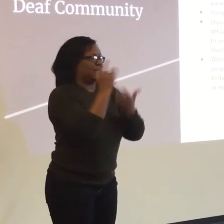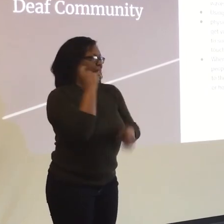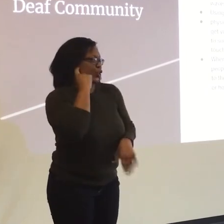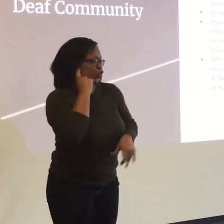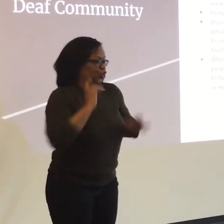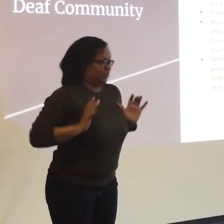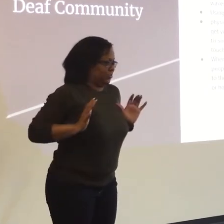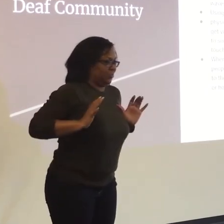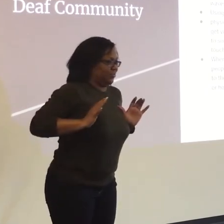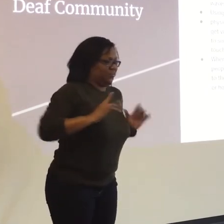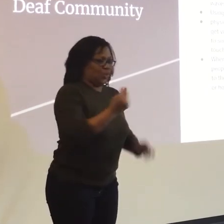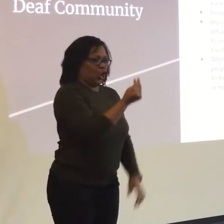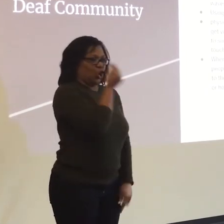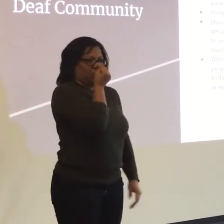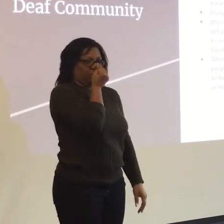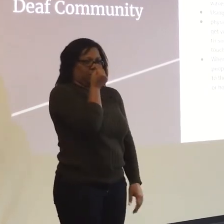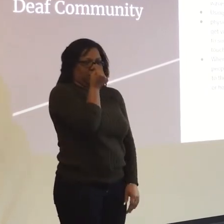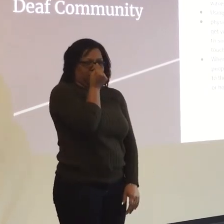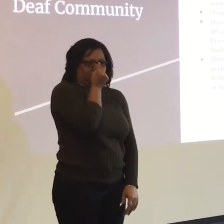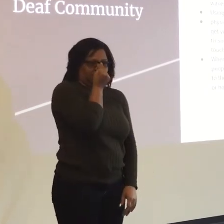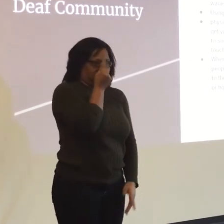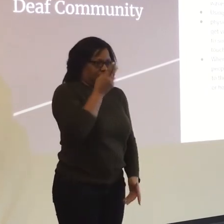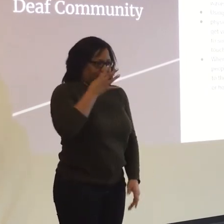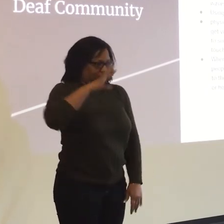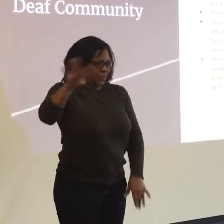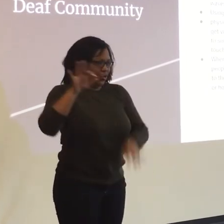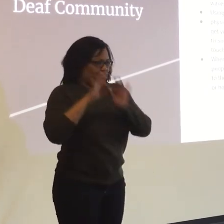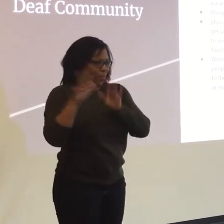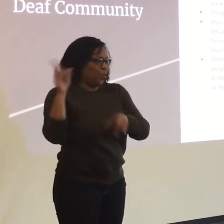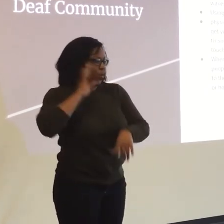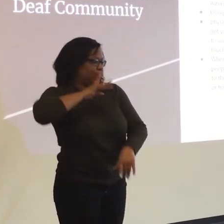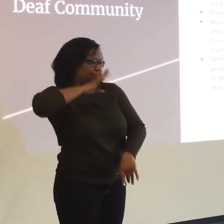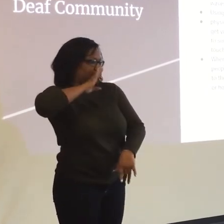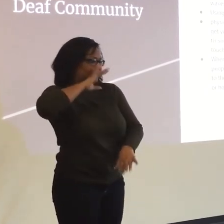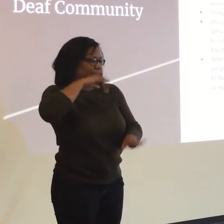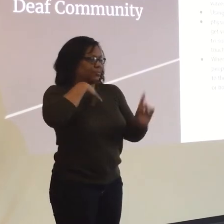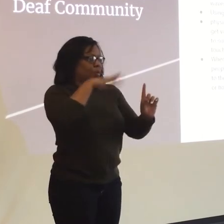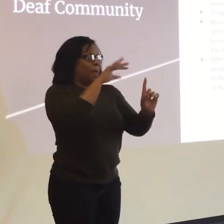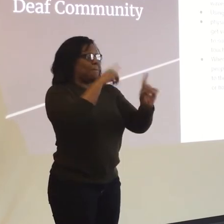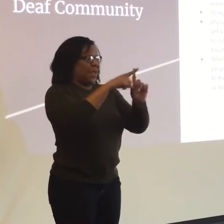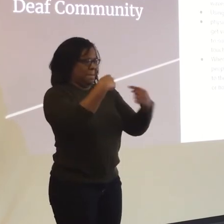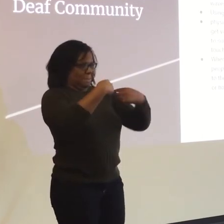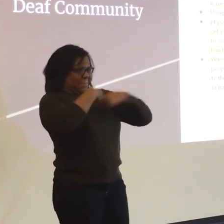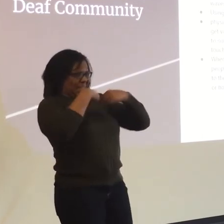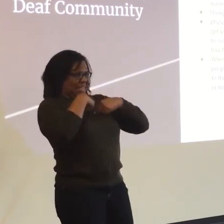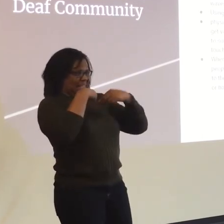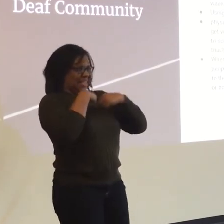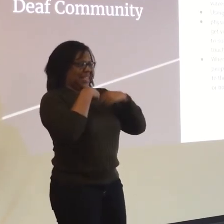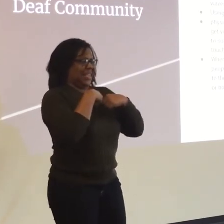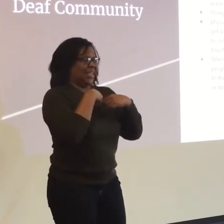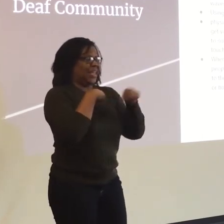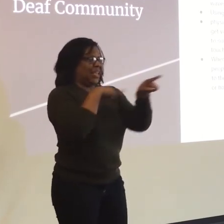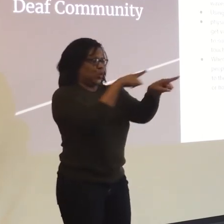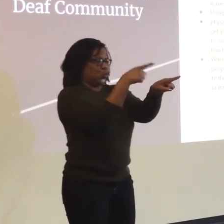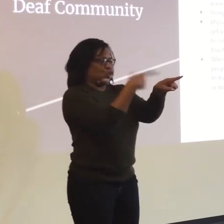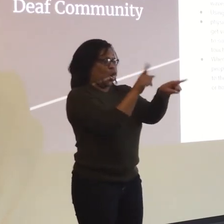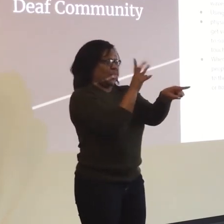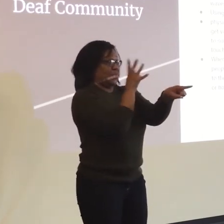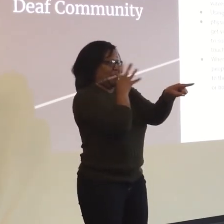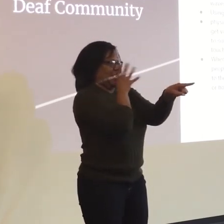The interpreter are just our ears. Look at me. Don't worry about the interpreter. They're just my ears and they're my mouth. That's